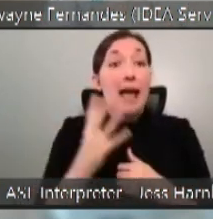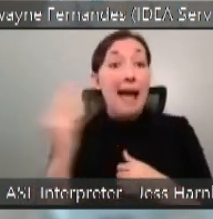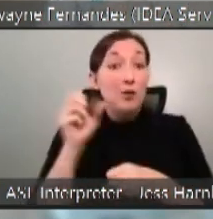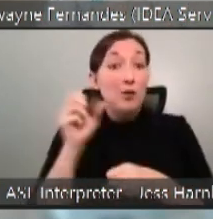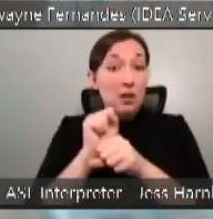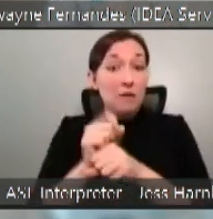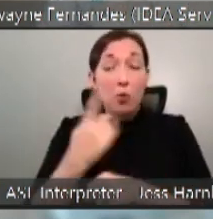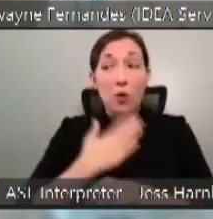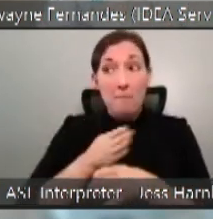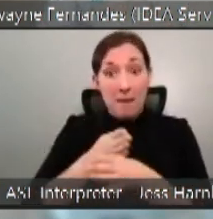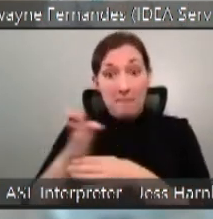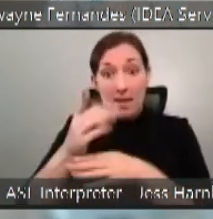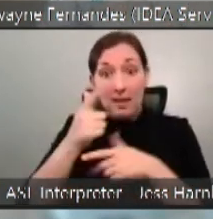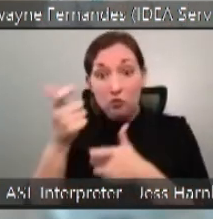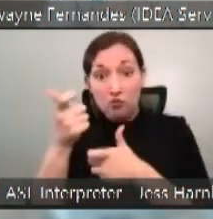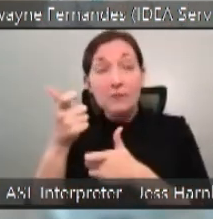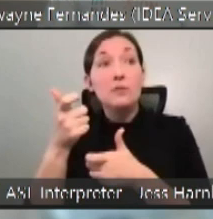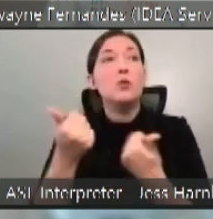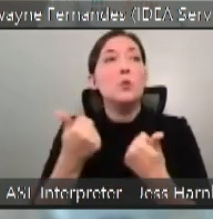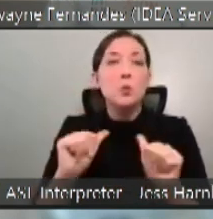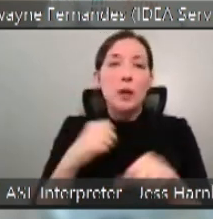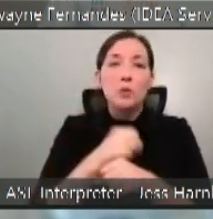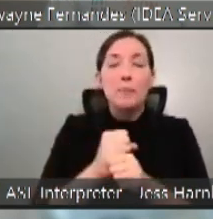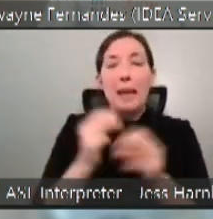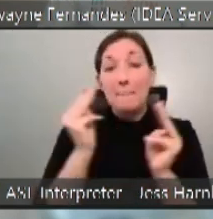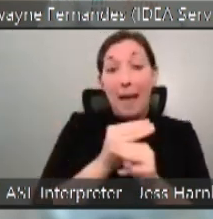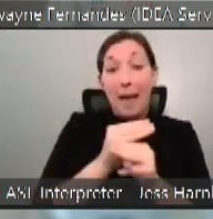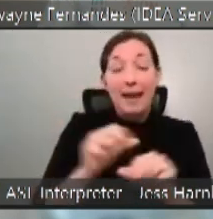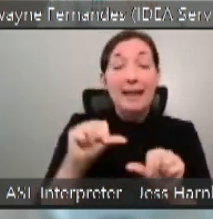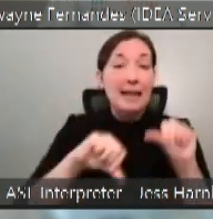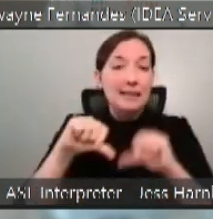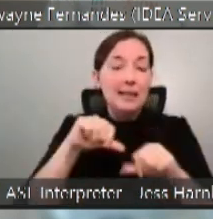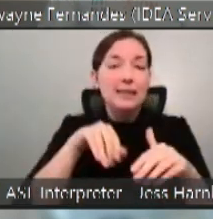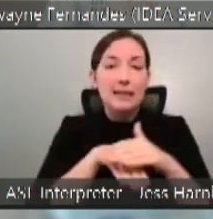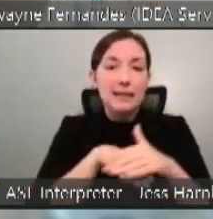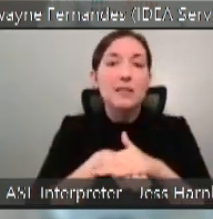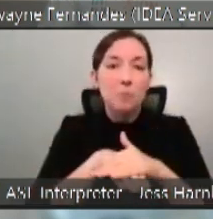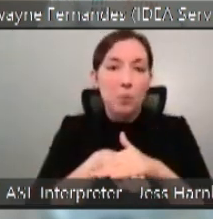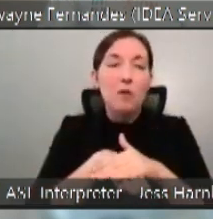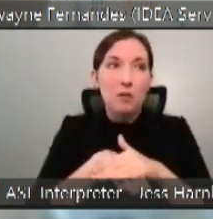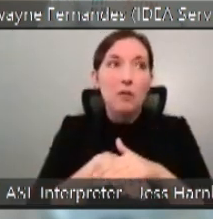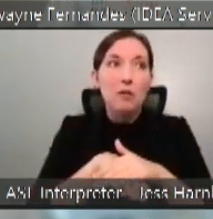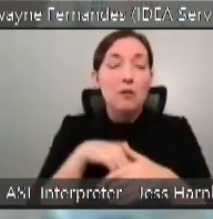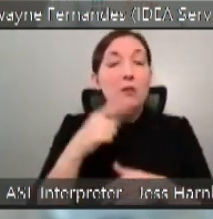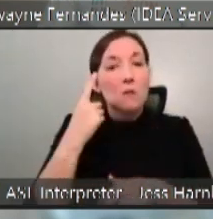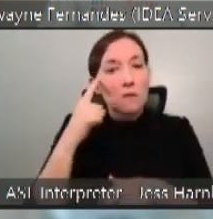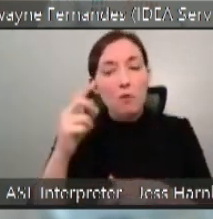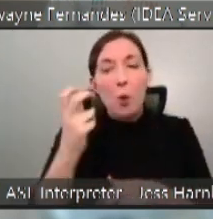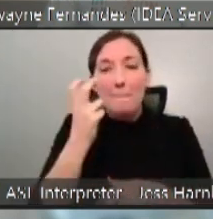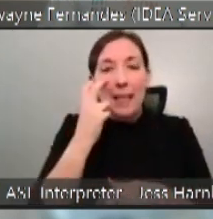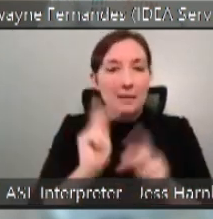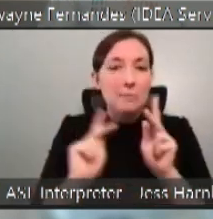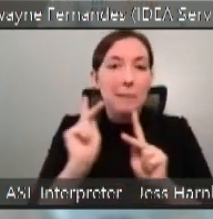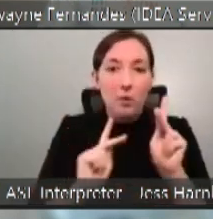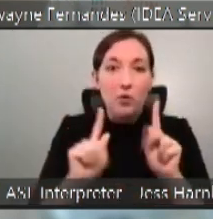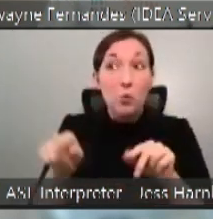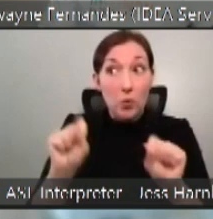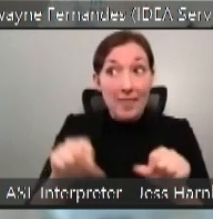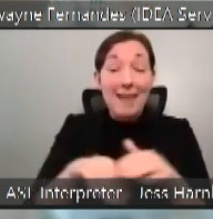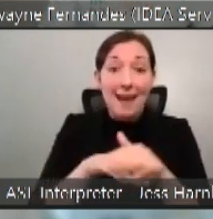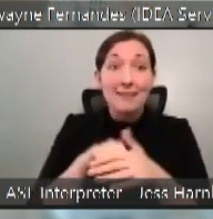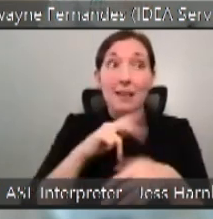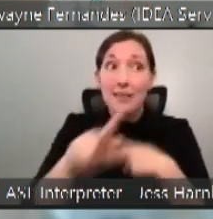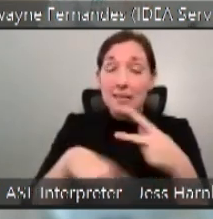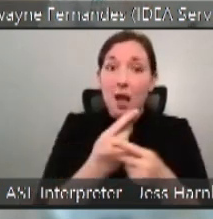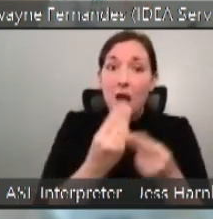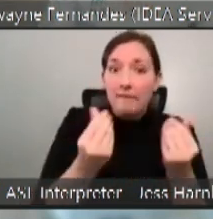of my main areas of interest is trying to make mathematics and science accessible, mainly for blind people, so that they can access this kind of